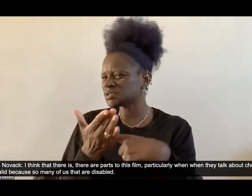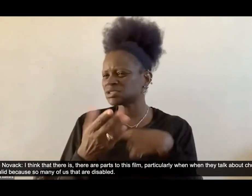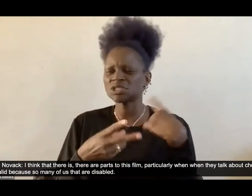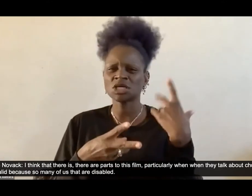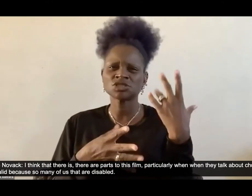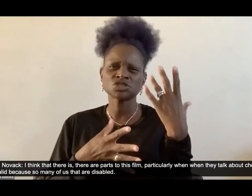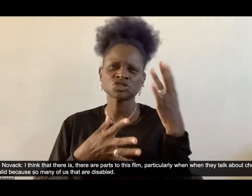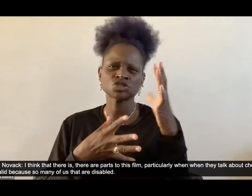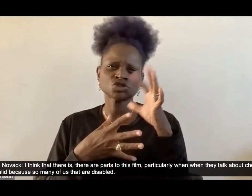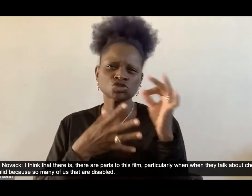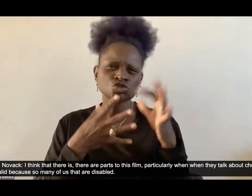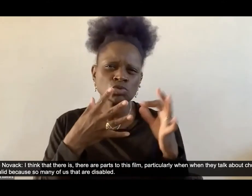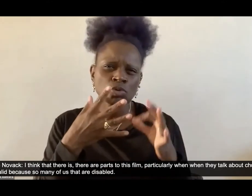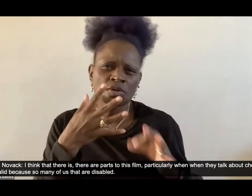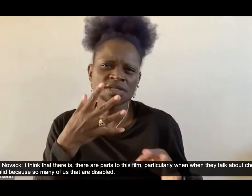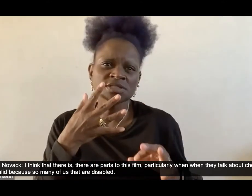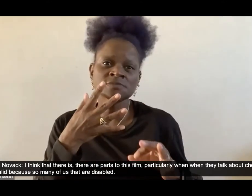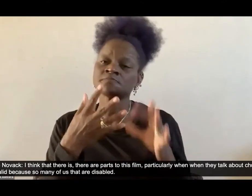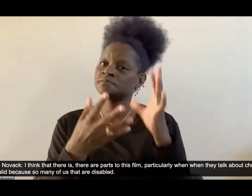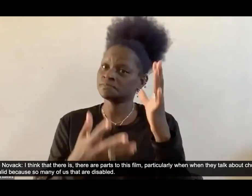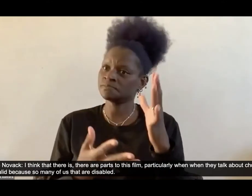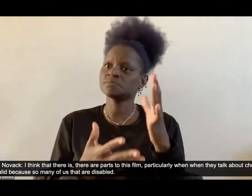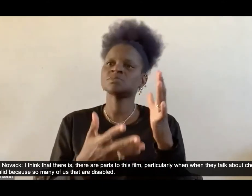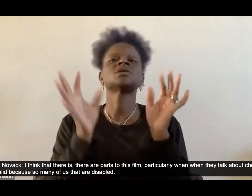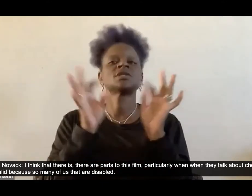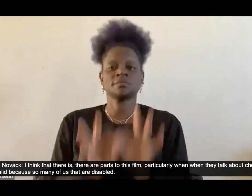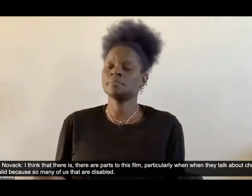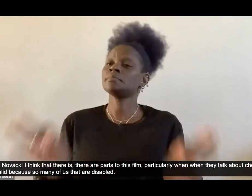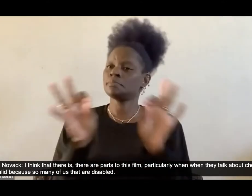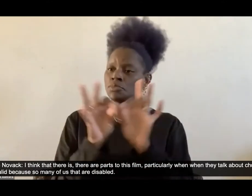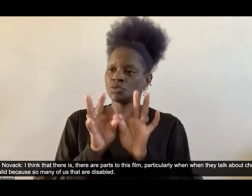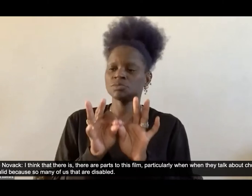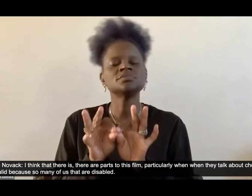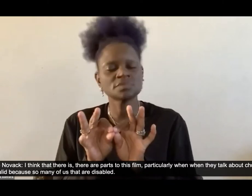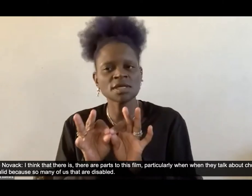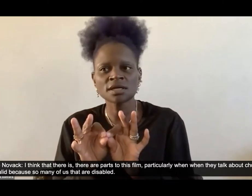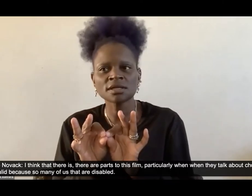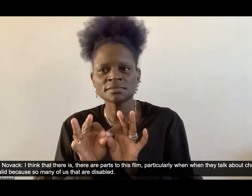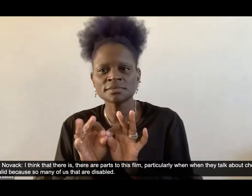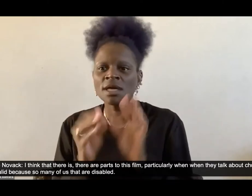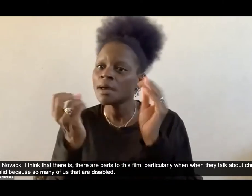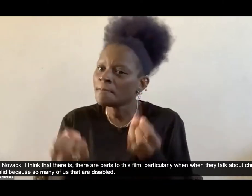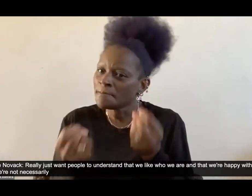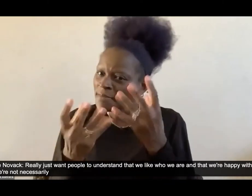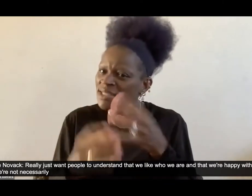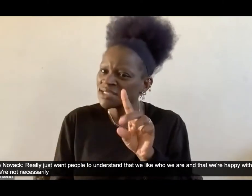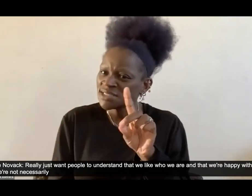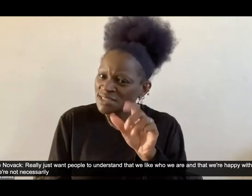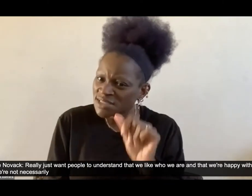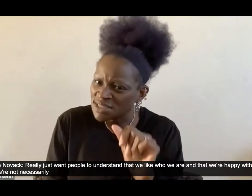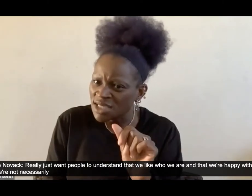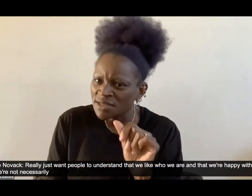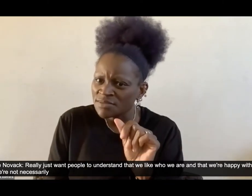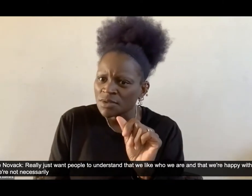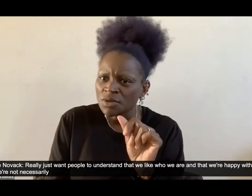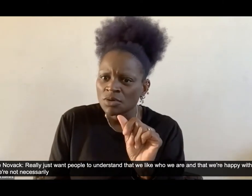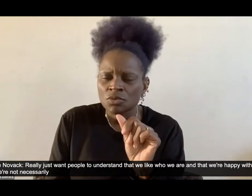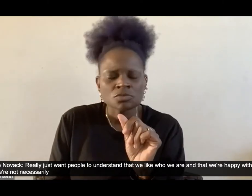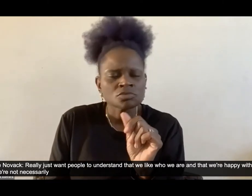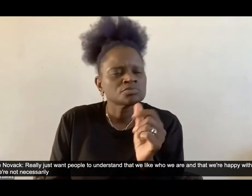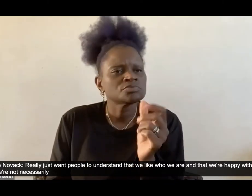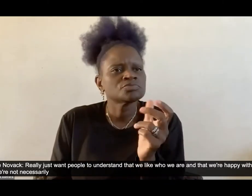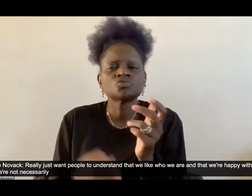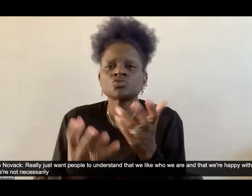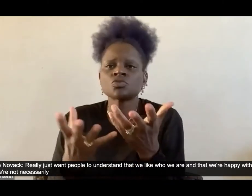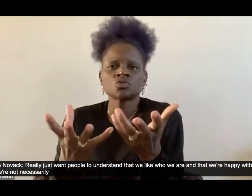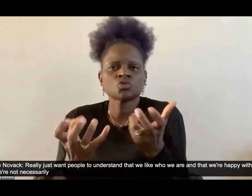is very valid because so many of us that are disabled um really just want people